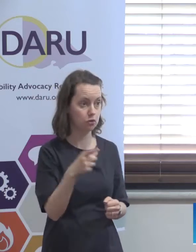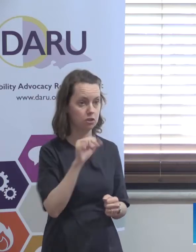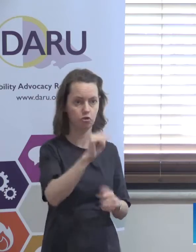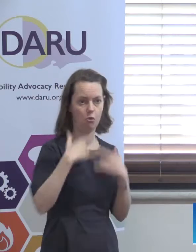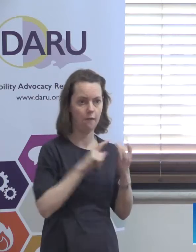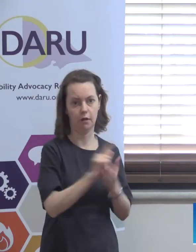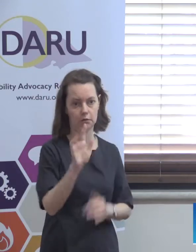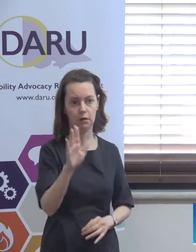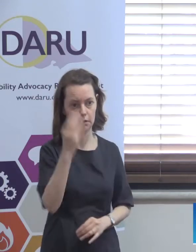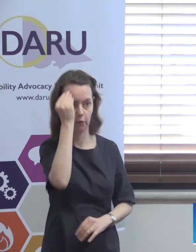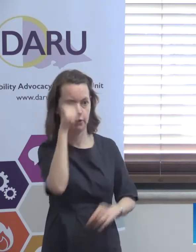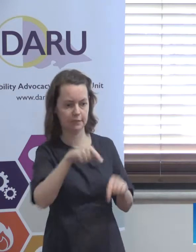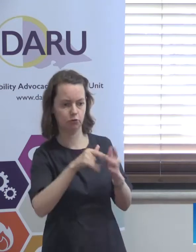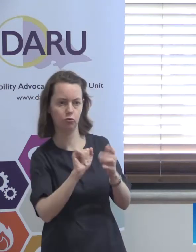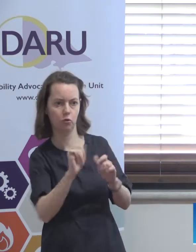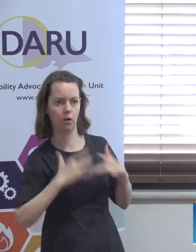deal with this stuff